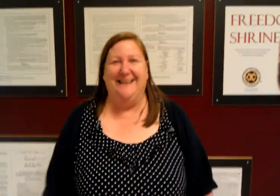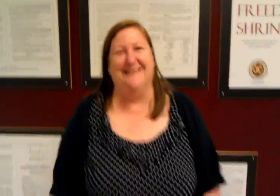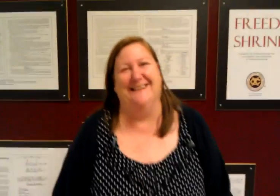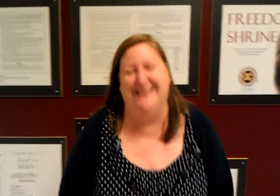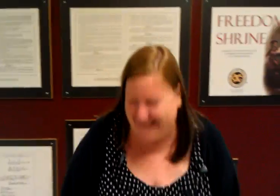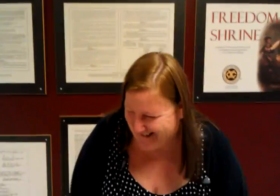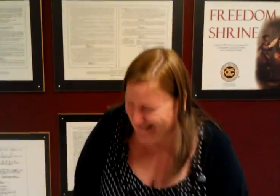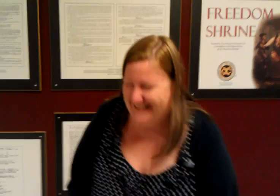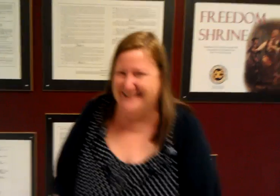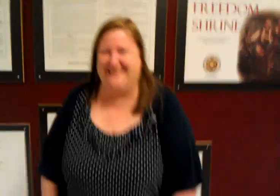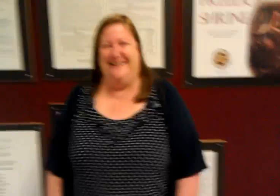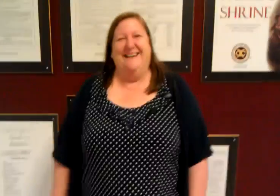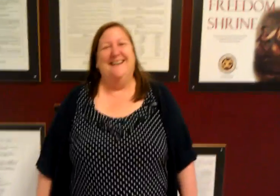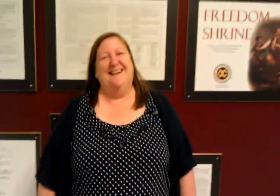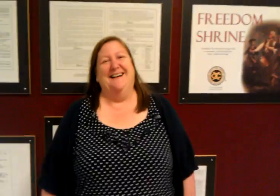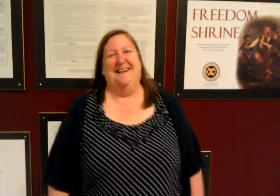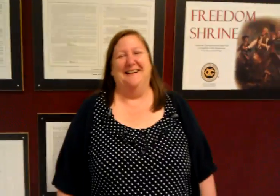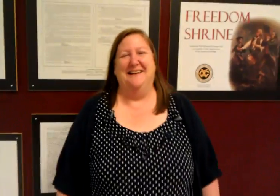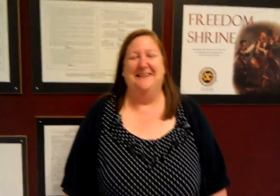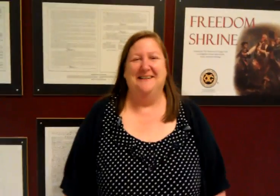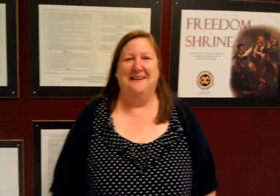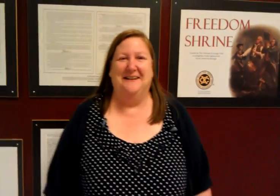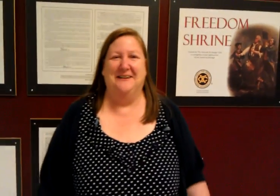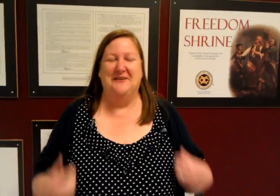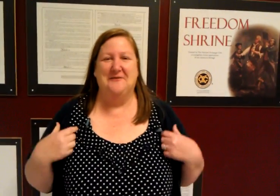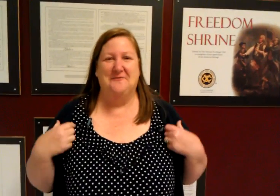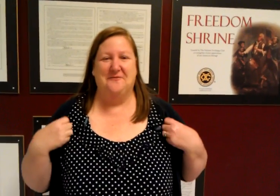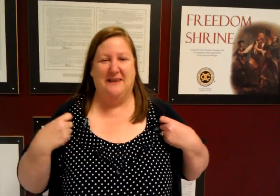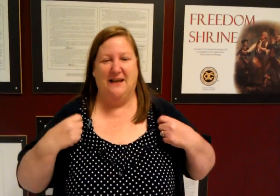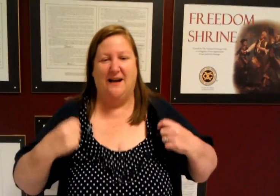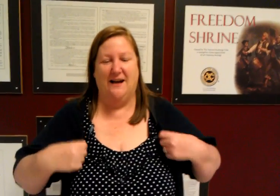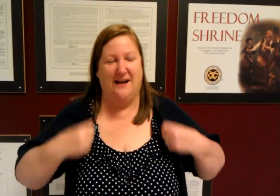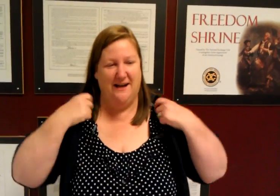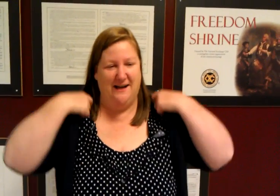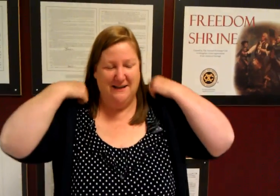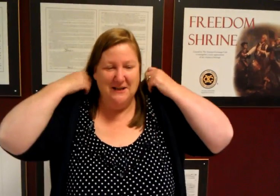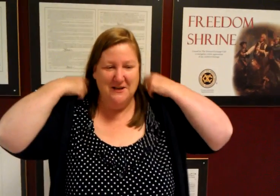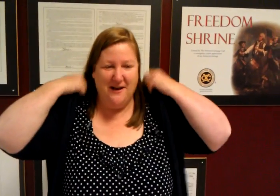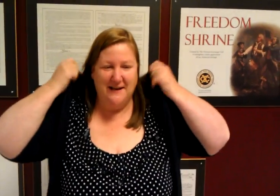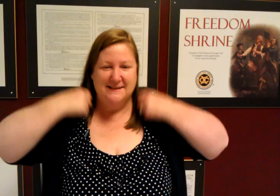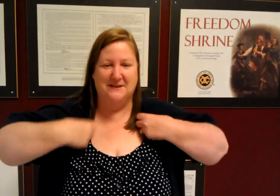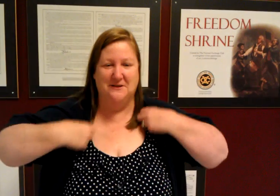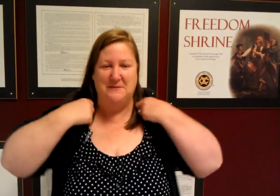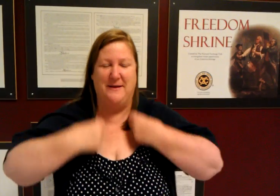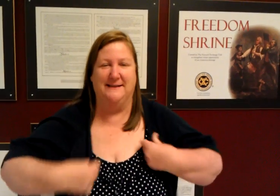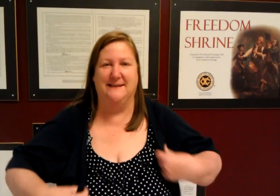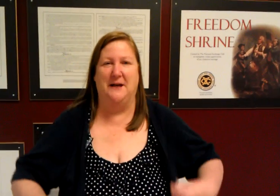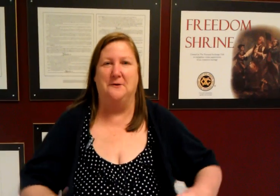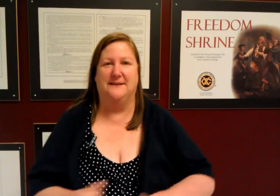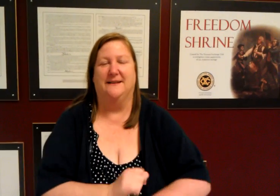that is so cool so what kind of grazini do you eat which one do you like you know I just do the basic toasted